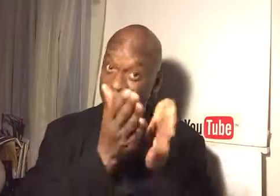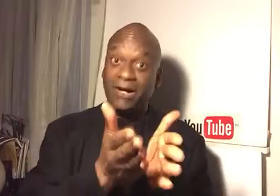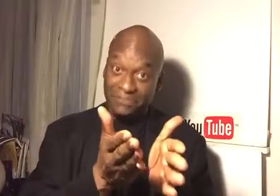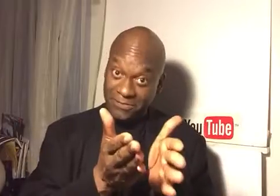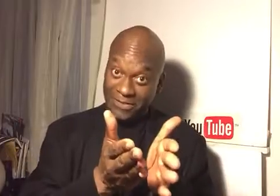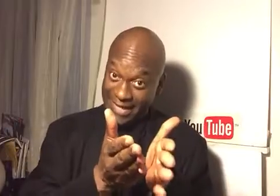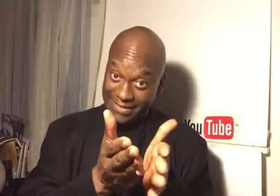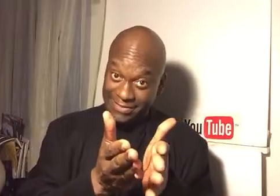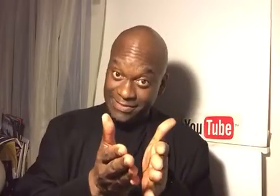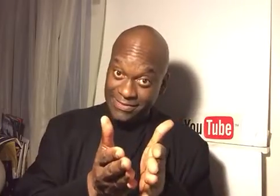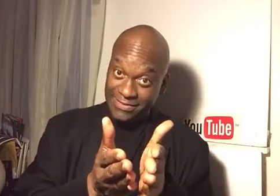my mom, okay?